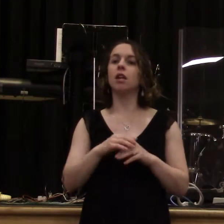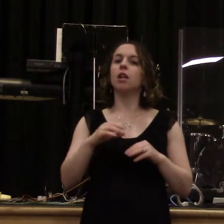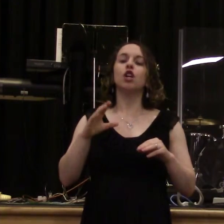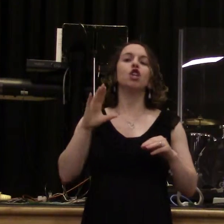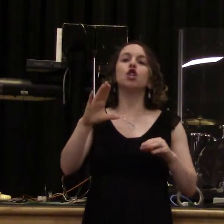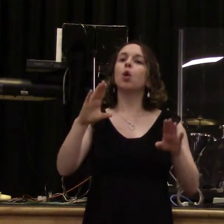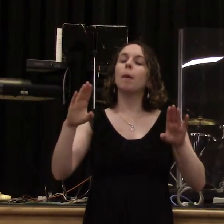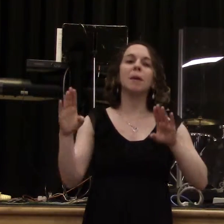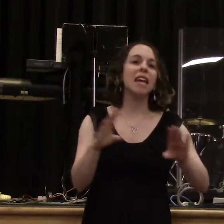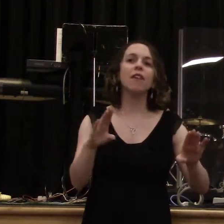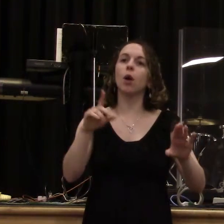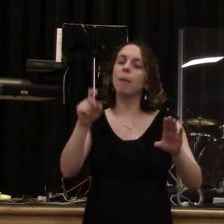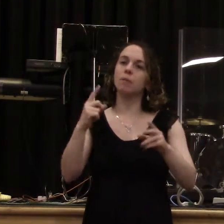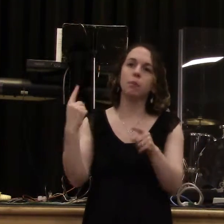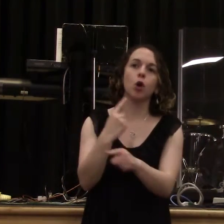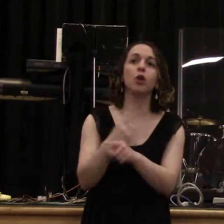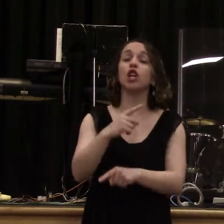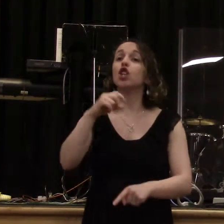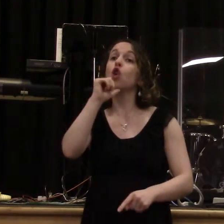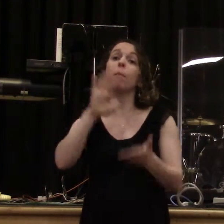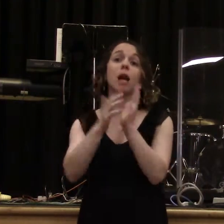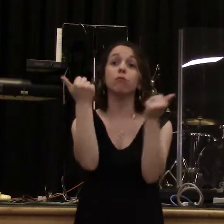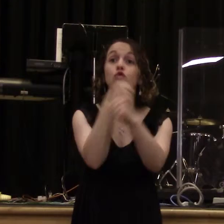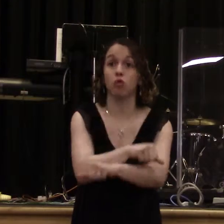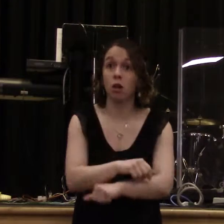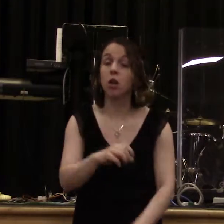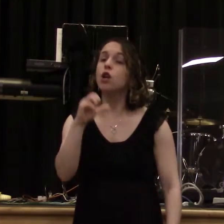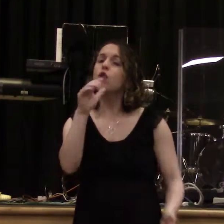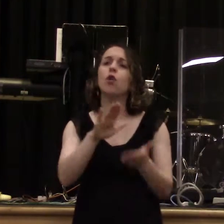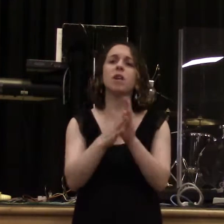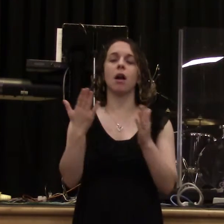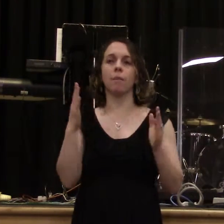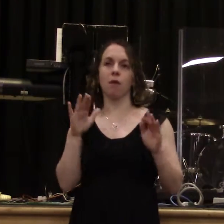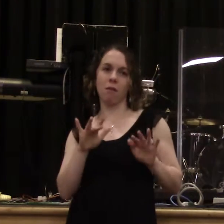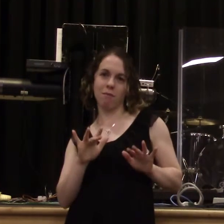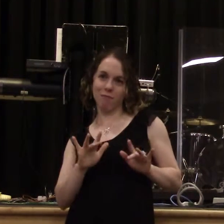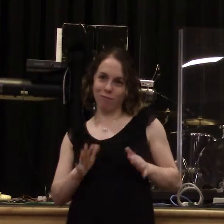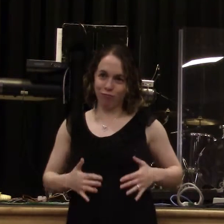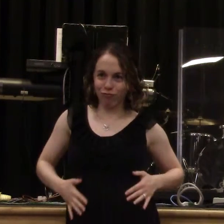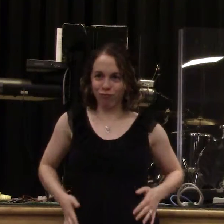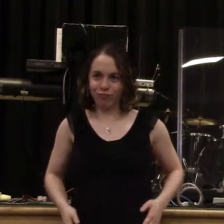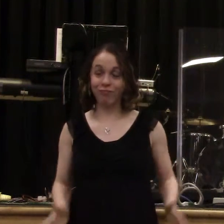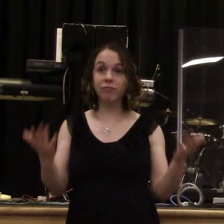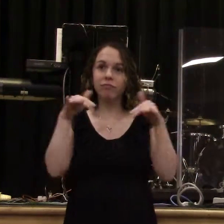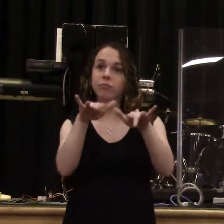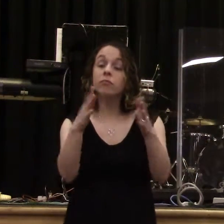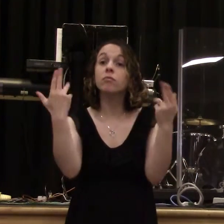drunkenness, not in sexual promiscuity and sensuality, not in strife or jealousy. Is there